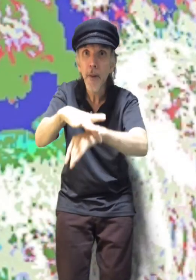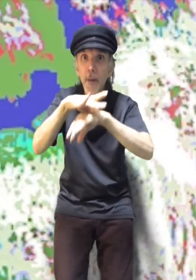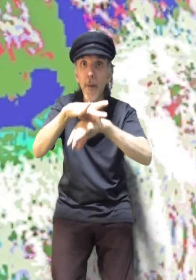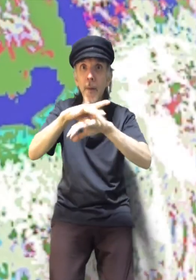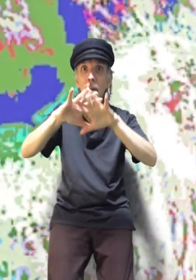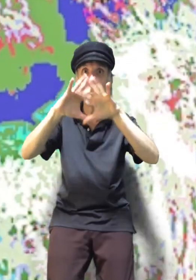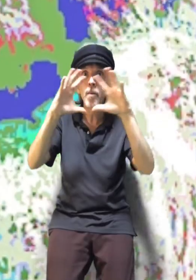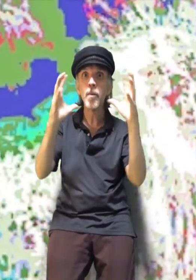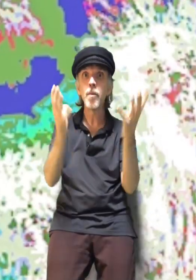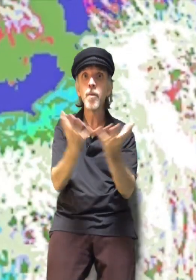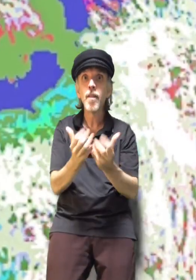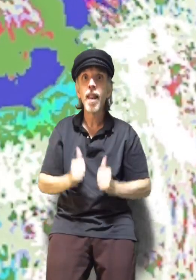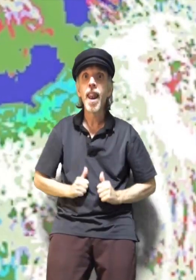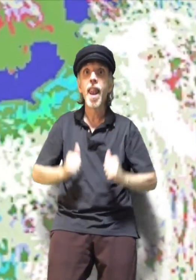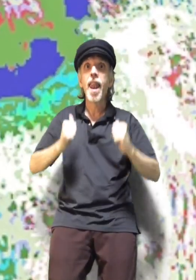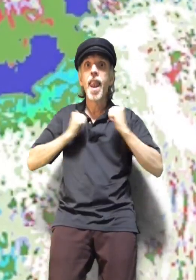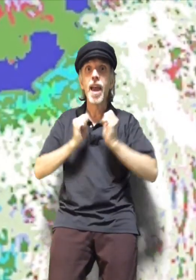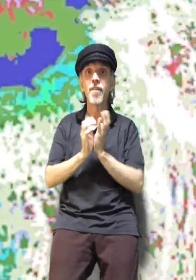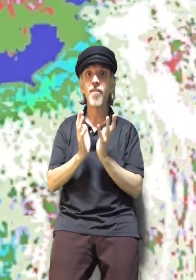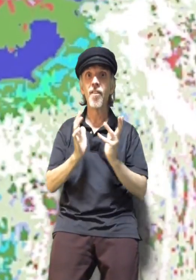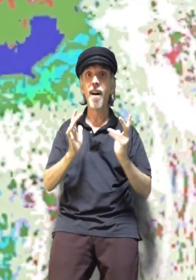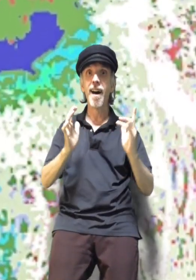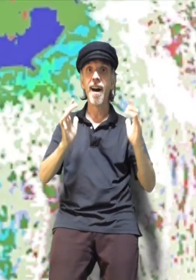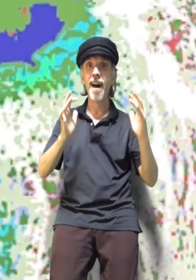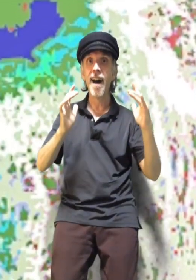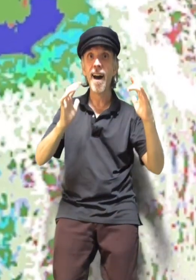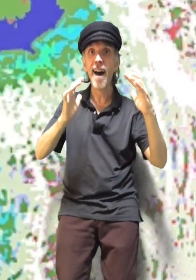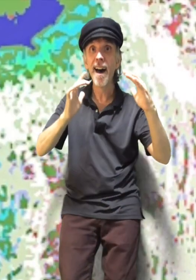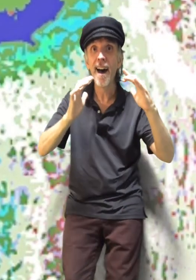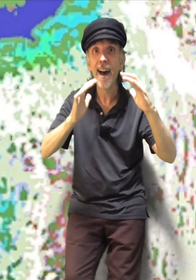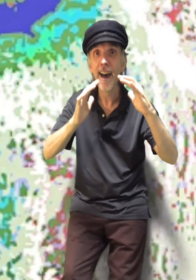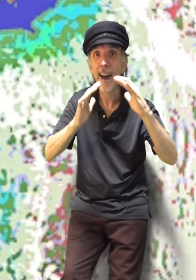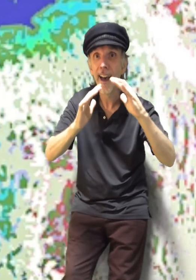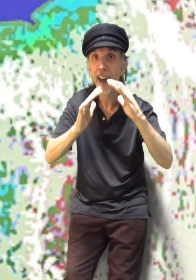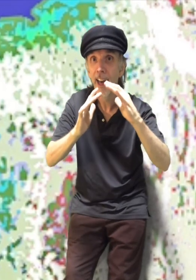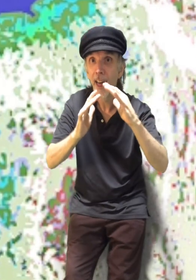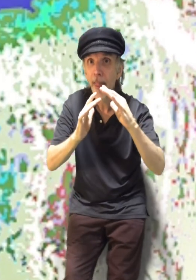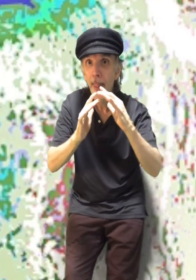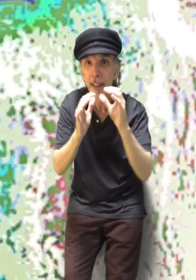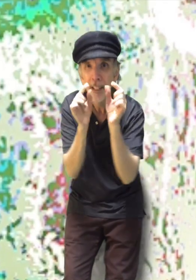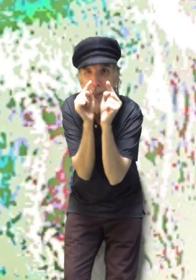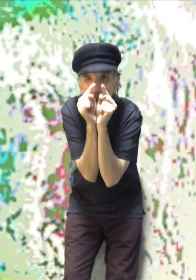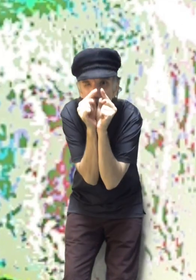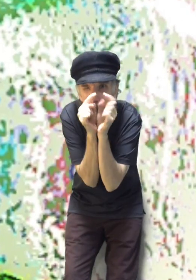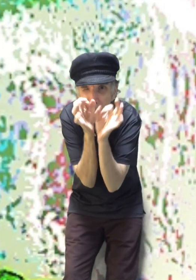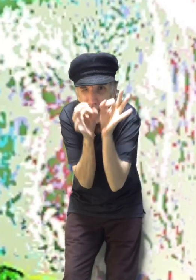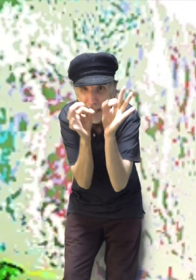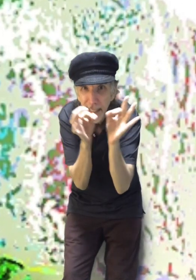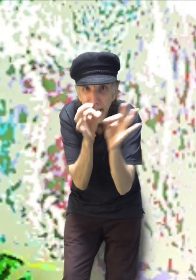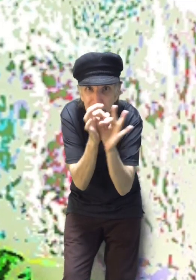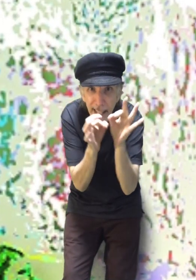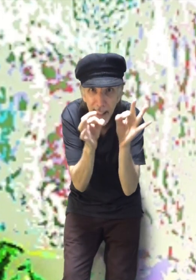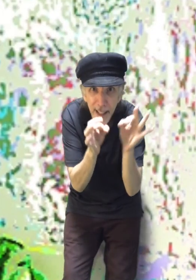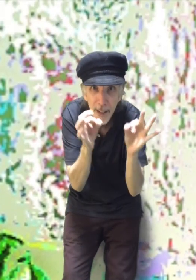Earth came to life. Tiny cells, sea creatures,